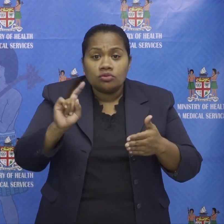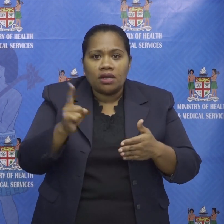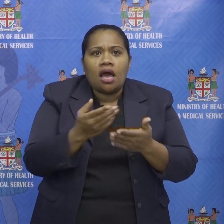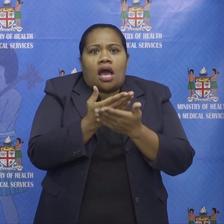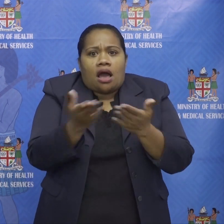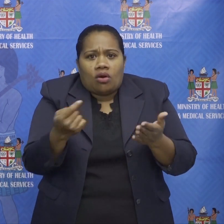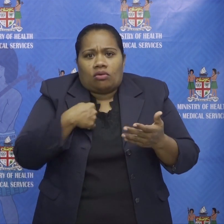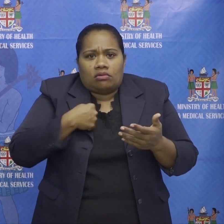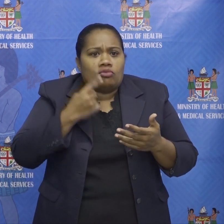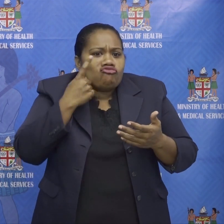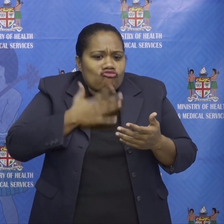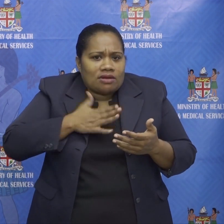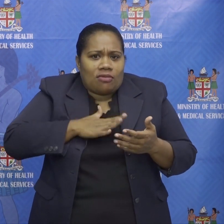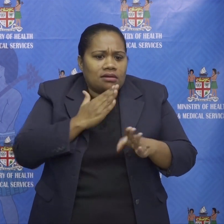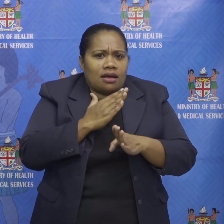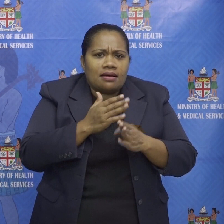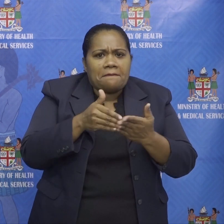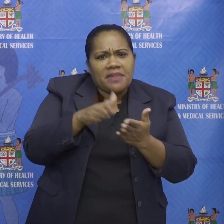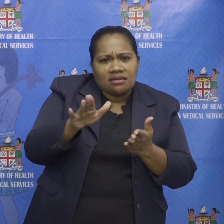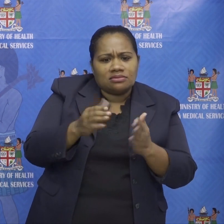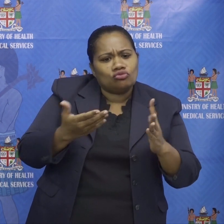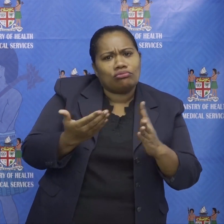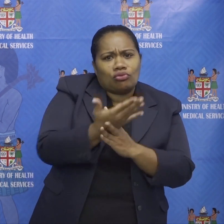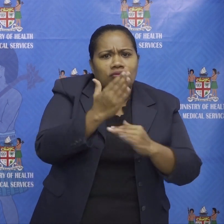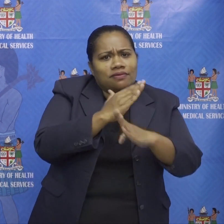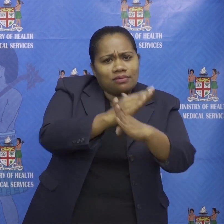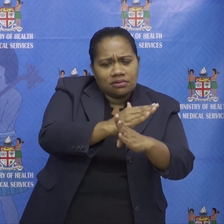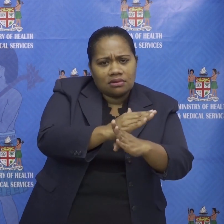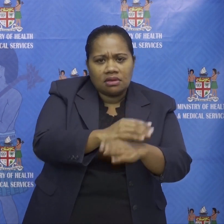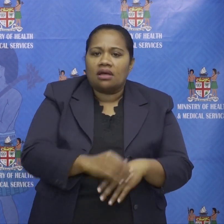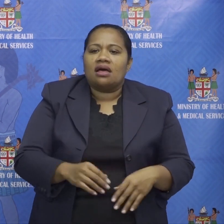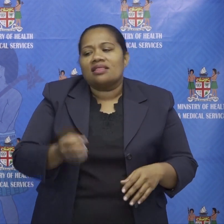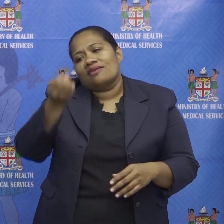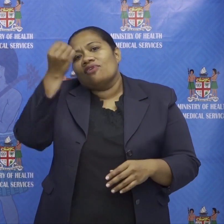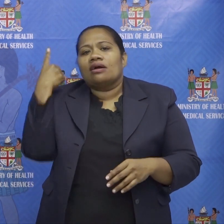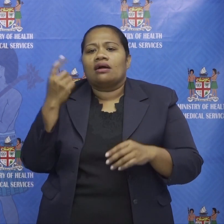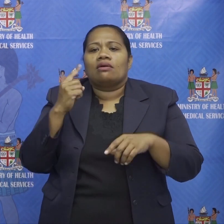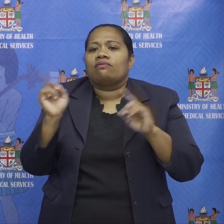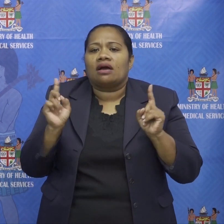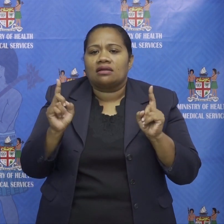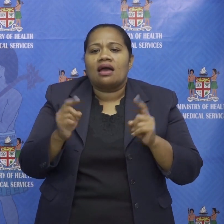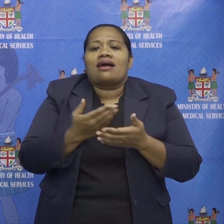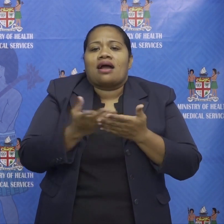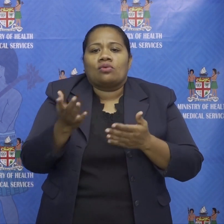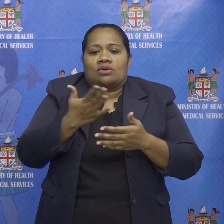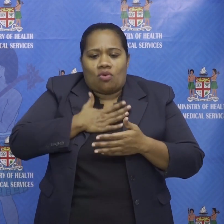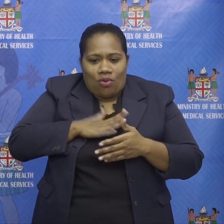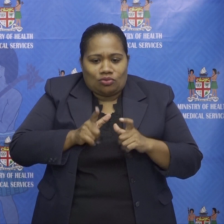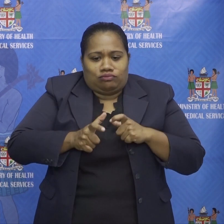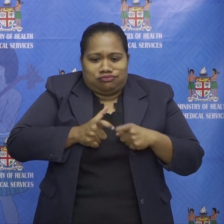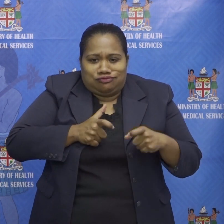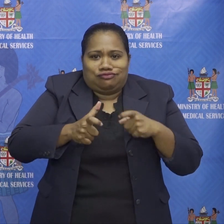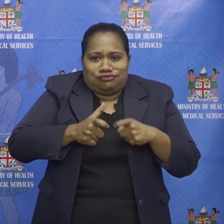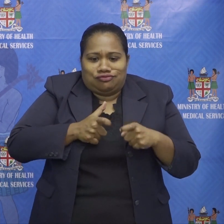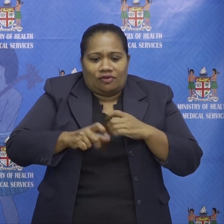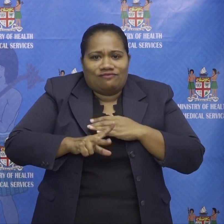spirit of what we're trying to do they forget the fact that we are trying to prevent the movement of a virus see this morning i was asked oh